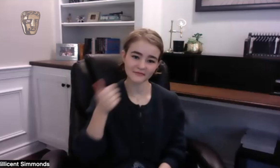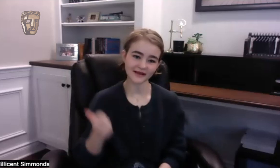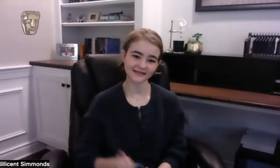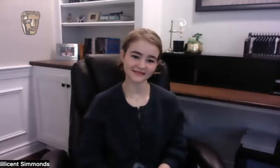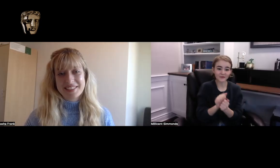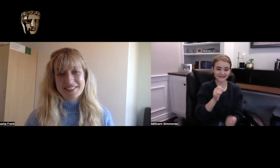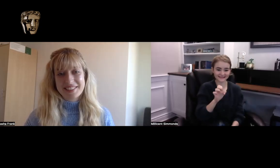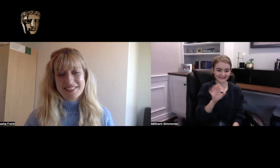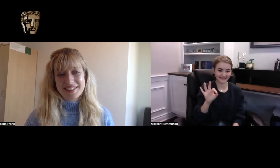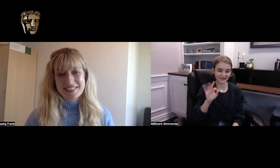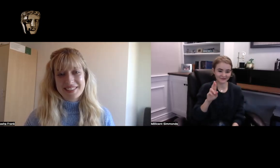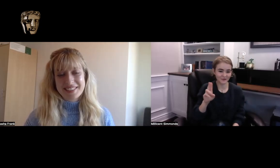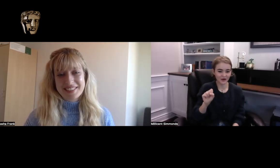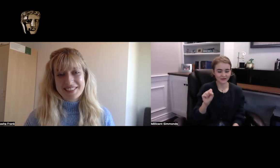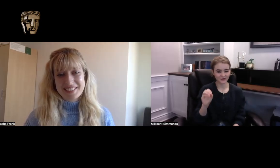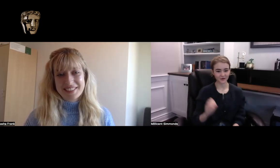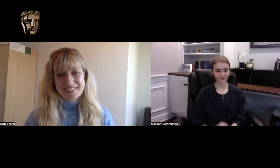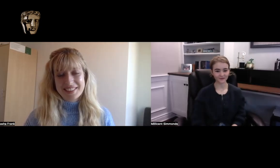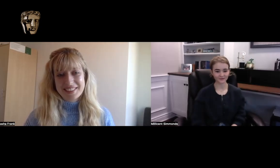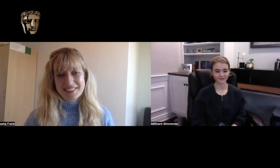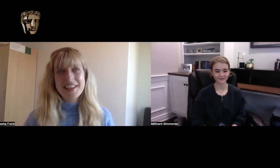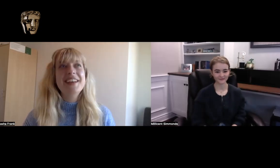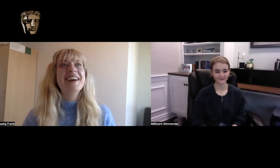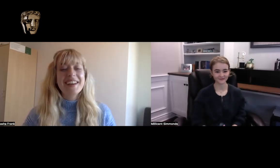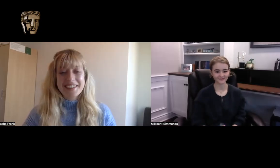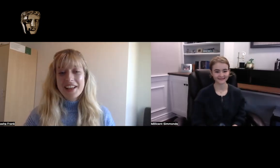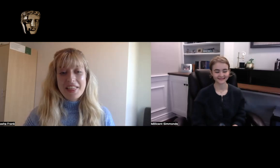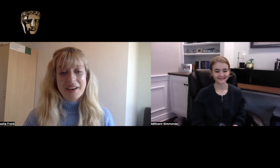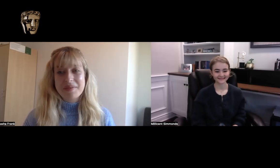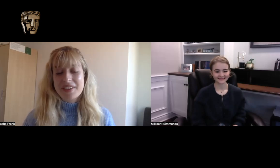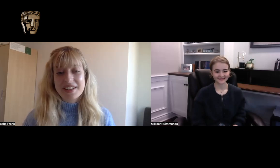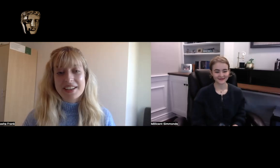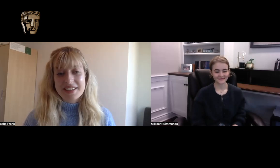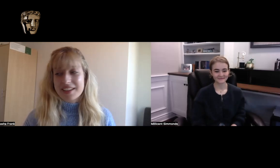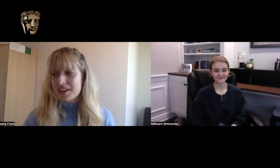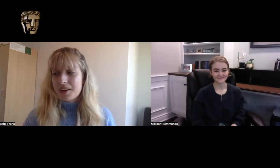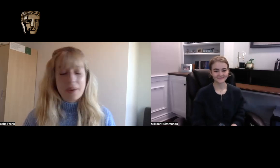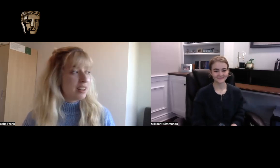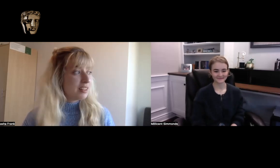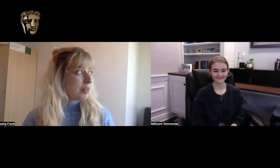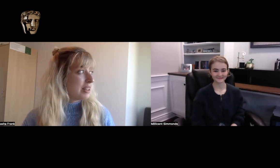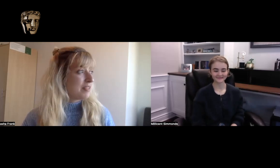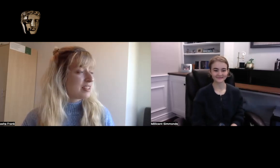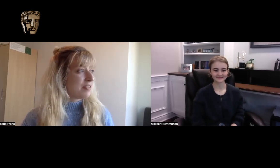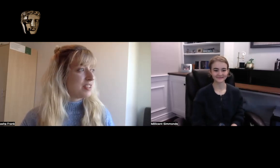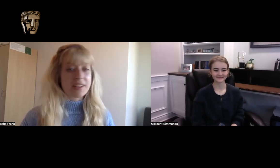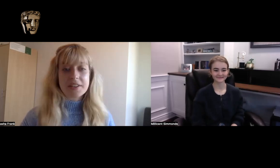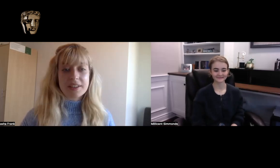the best and I hope you get to work with Jeff that would be fantastic well I'll be leaving San Francisco soon